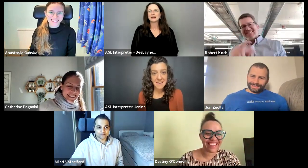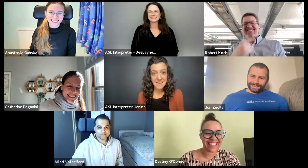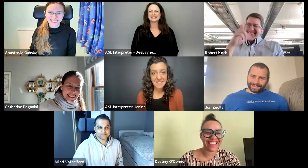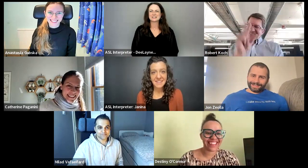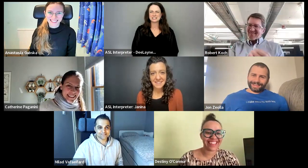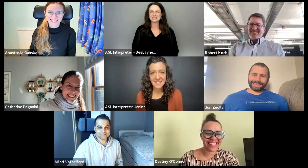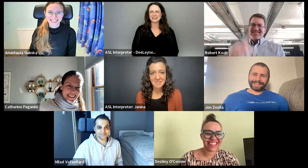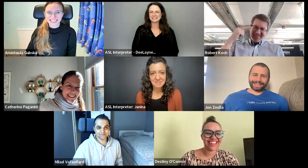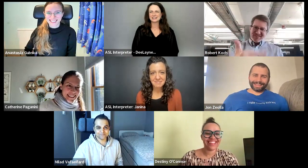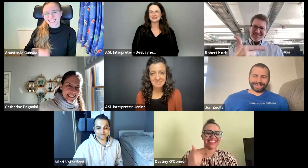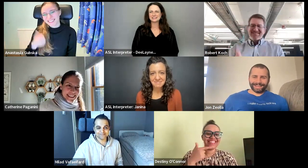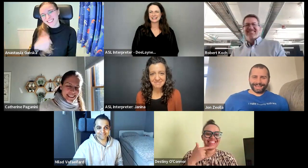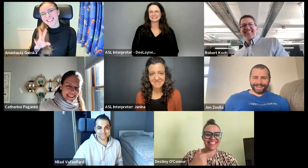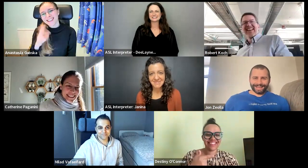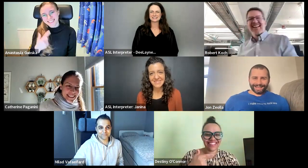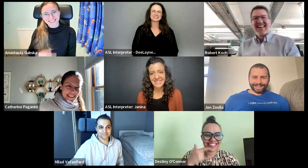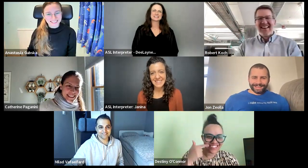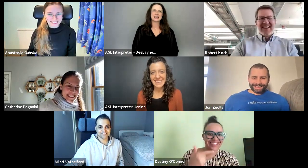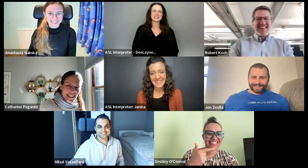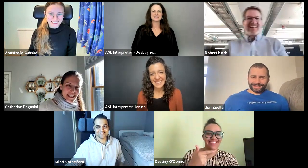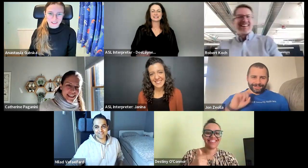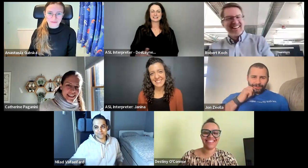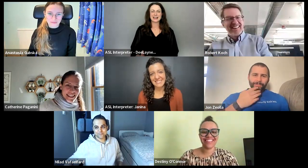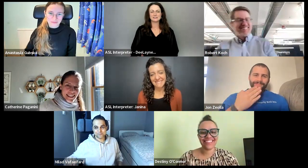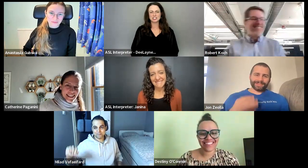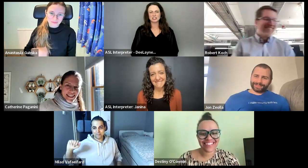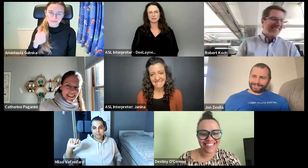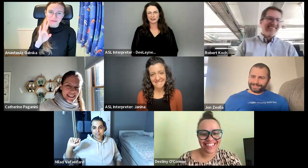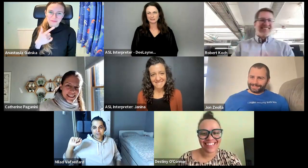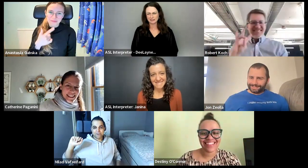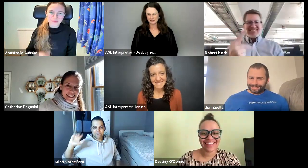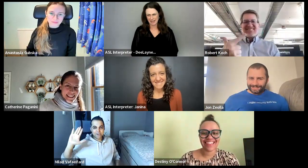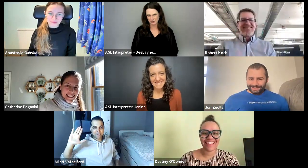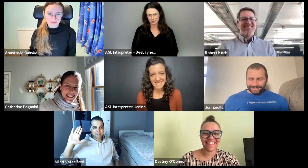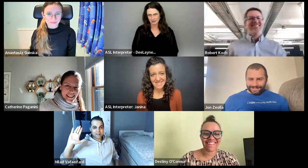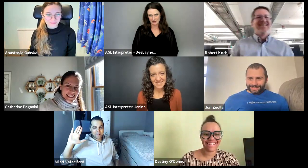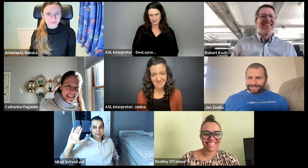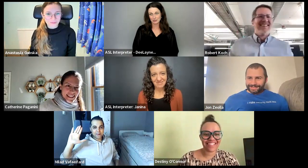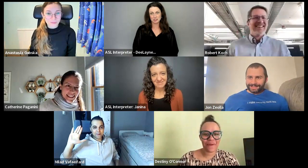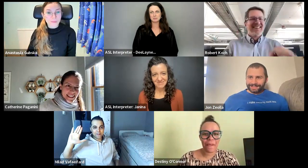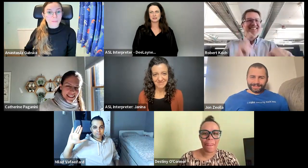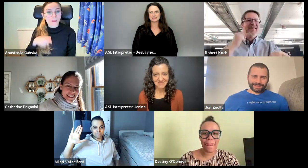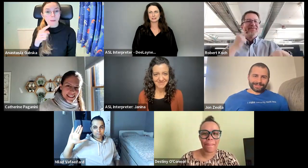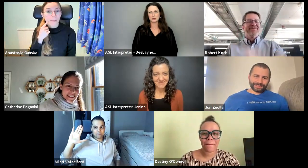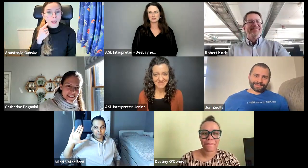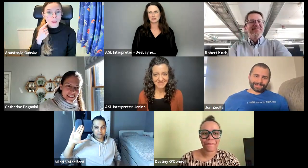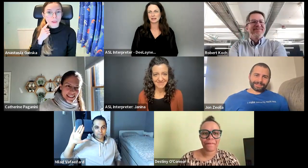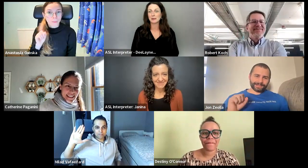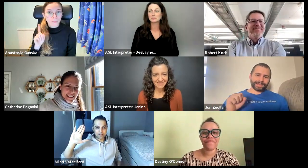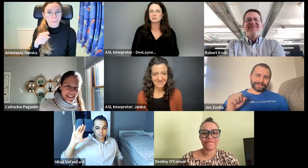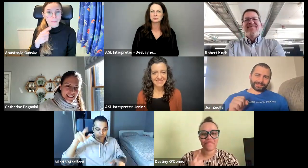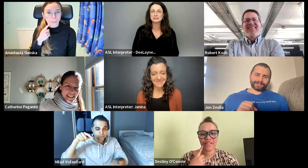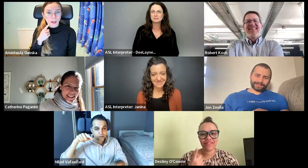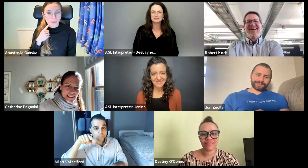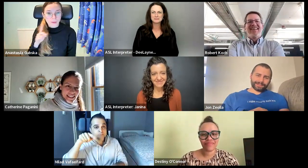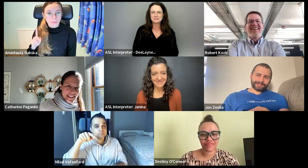All right. The SMG is fine. So yeah. And it's, it's kind of a G, but not actually an ASL G, but it's the closest we can